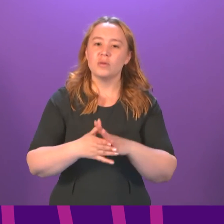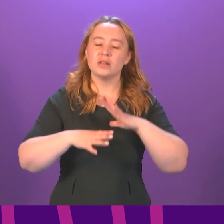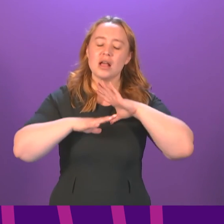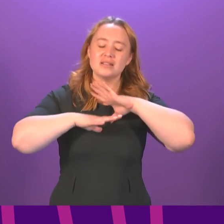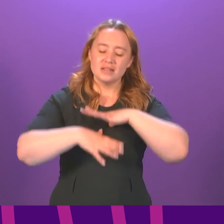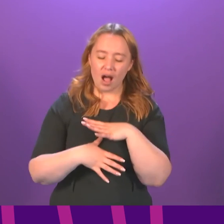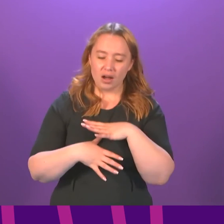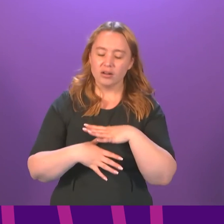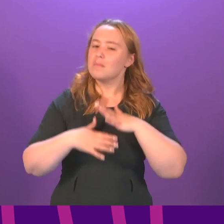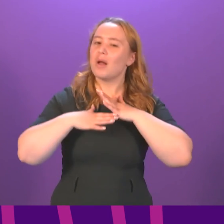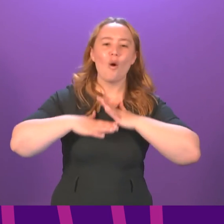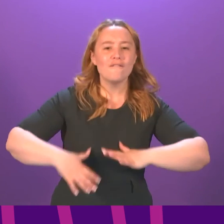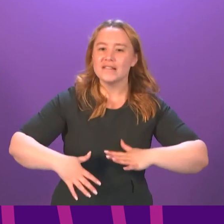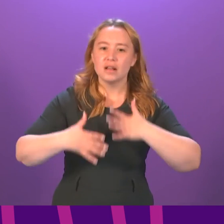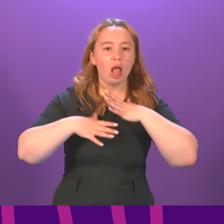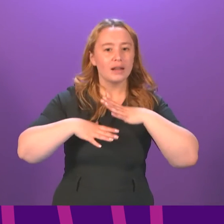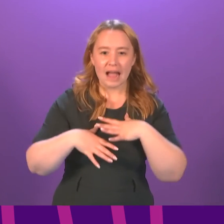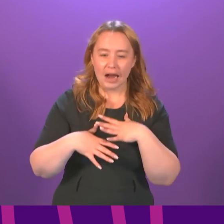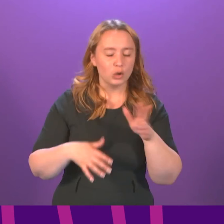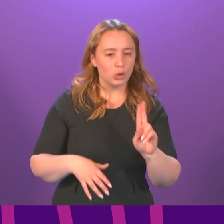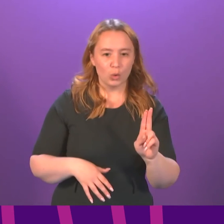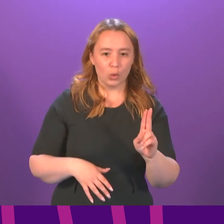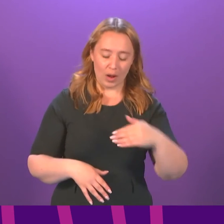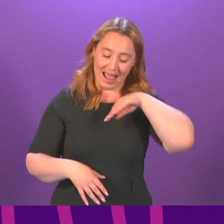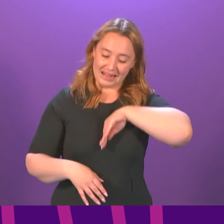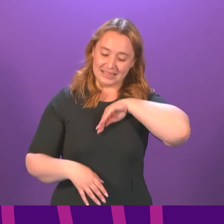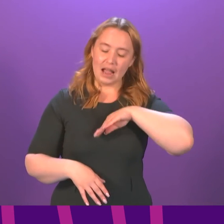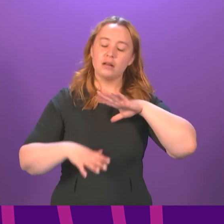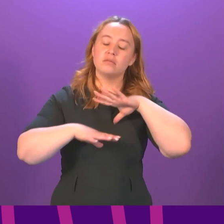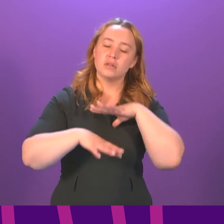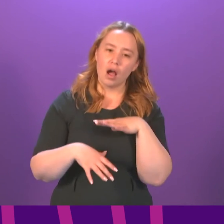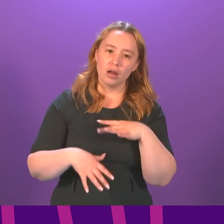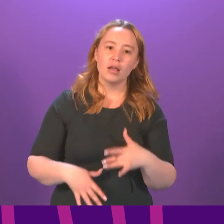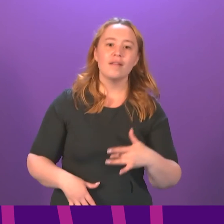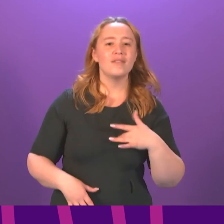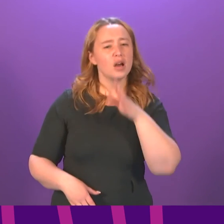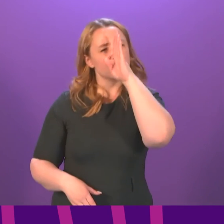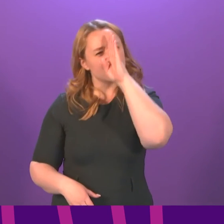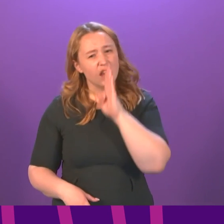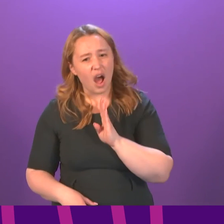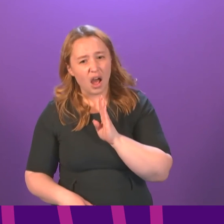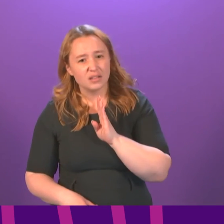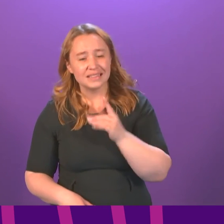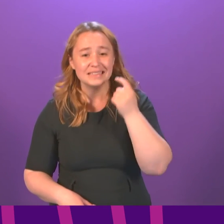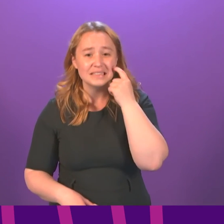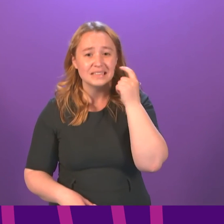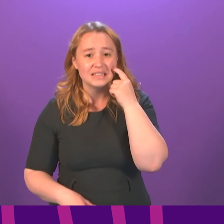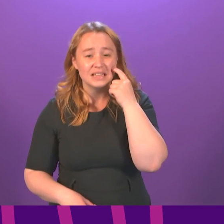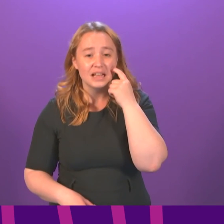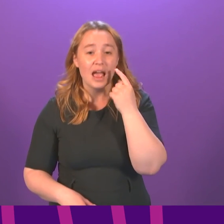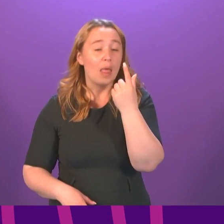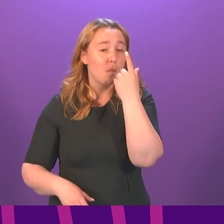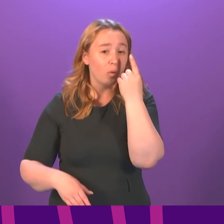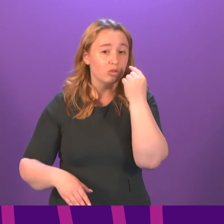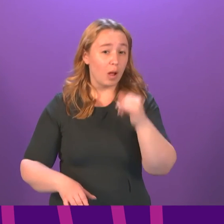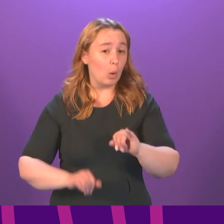physical tiredness. Depleted people will feel sad more easily and are more likely to make poor